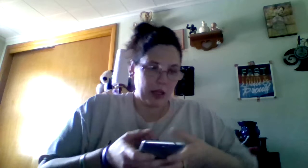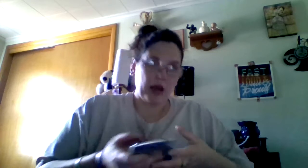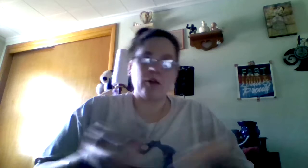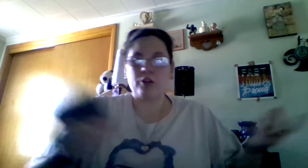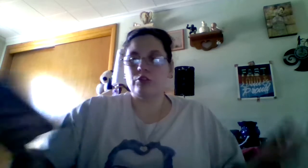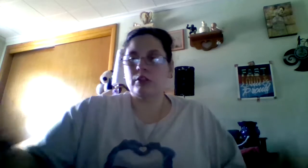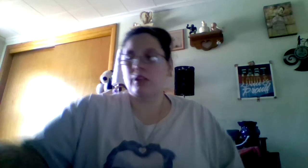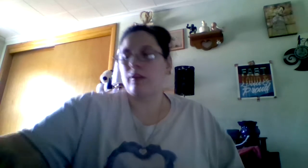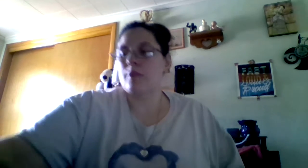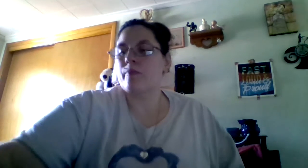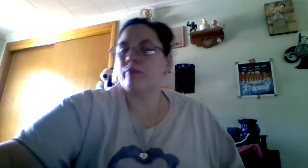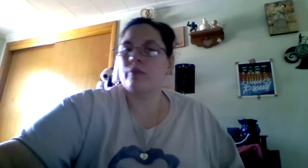la, watching TV.